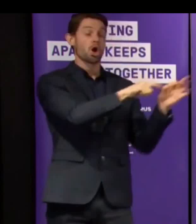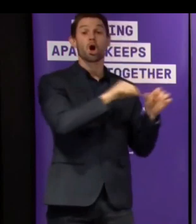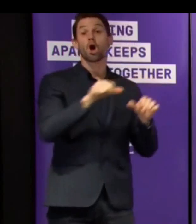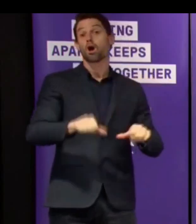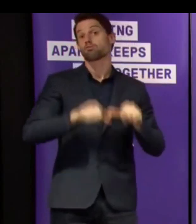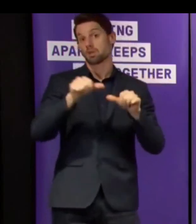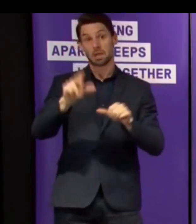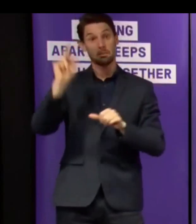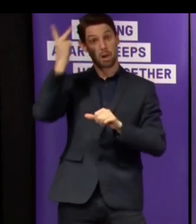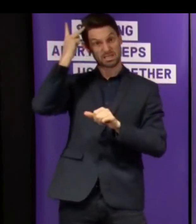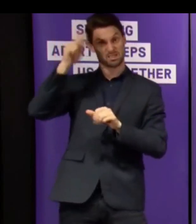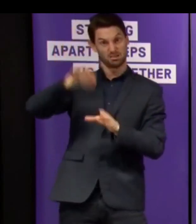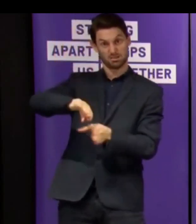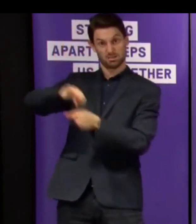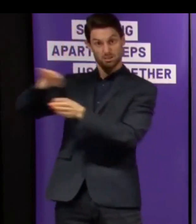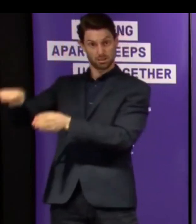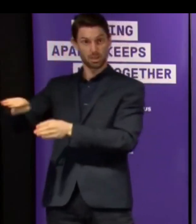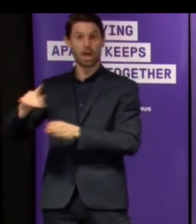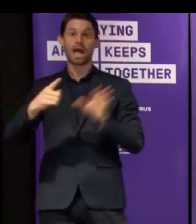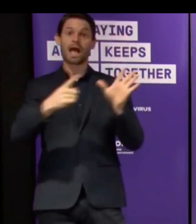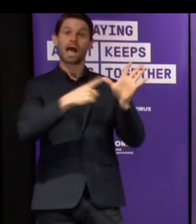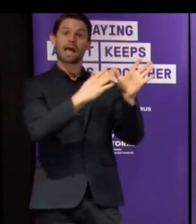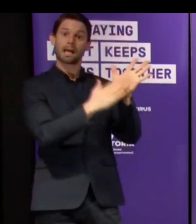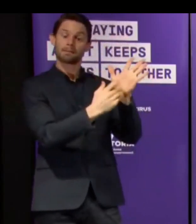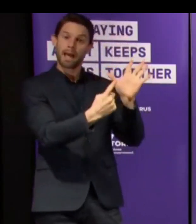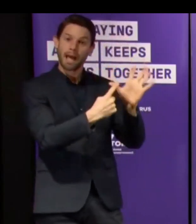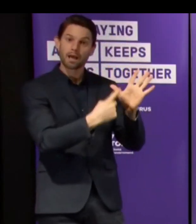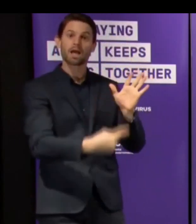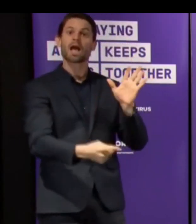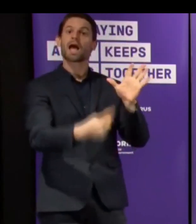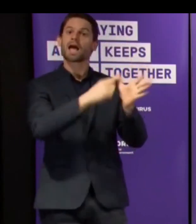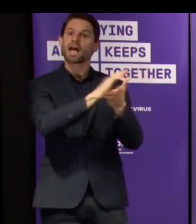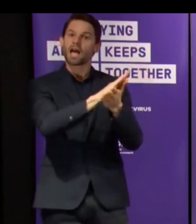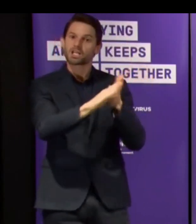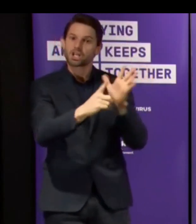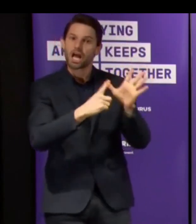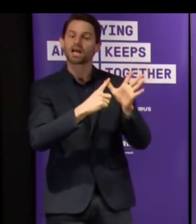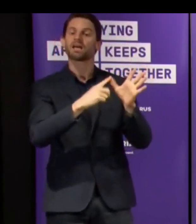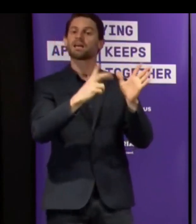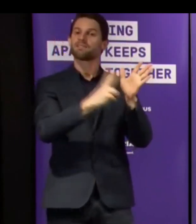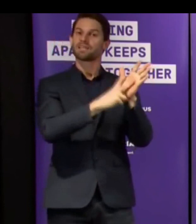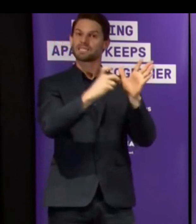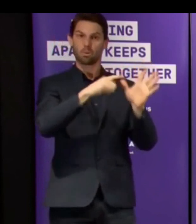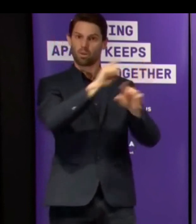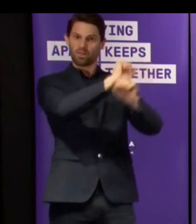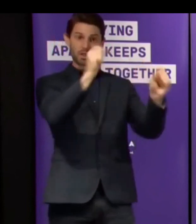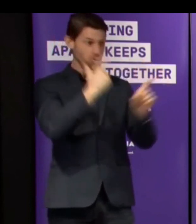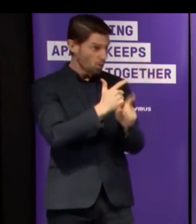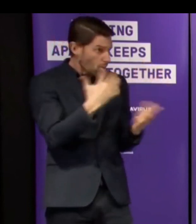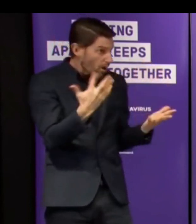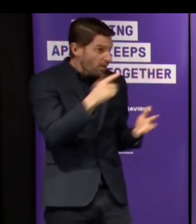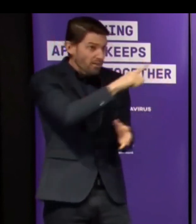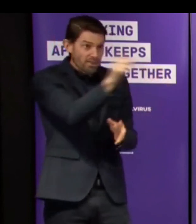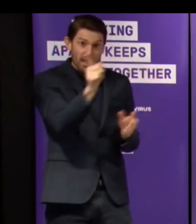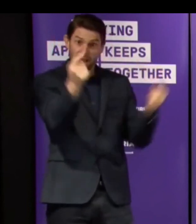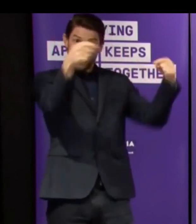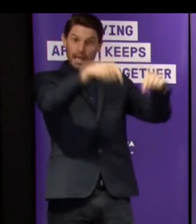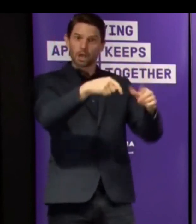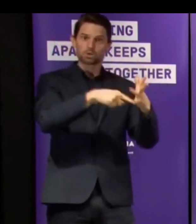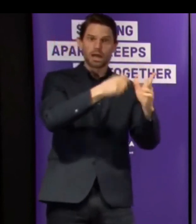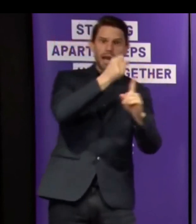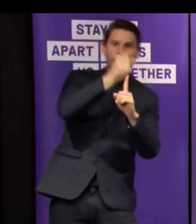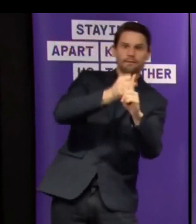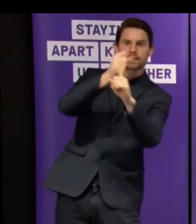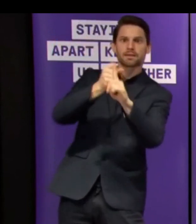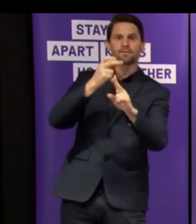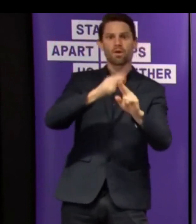aside, what about your response to what the AMA, the AHA and the BCO have all said? They're there to advocate on behalf of their members. We work